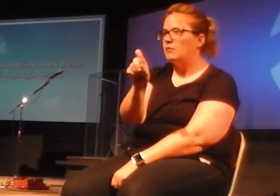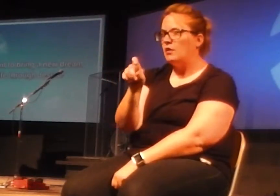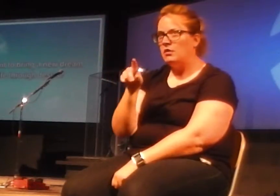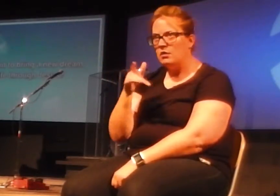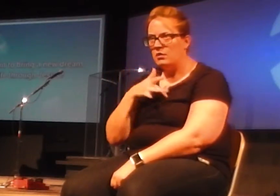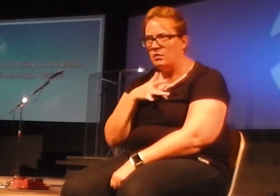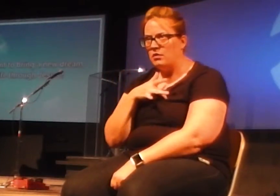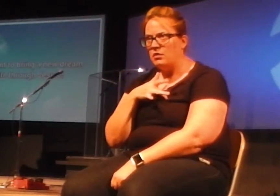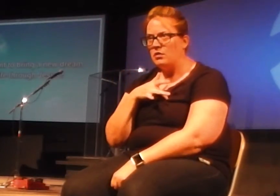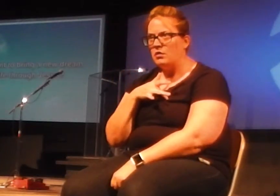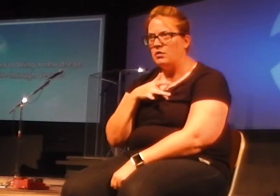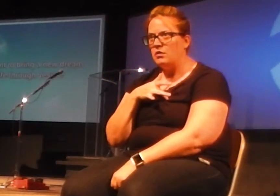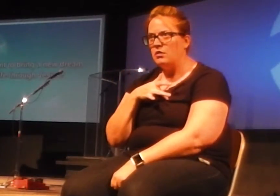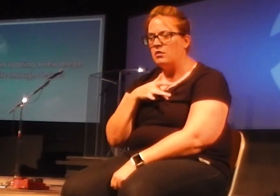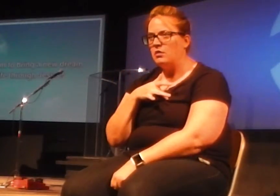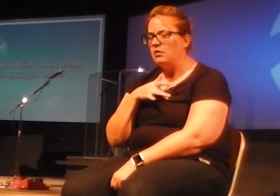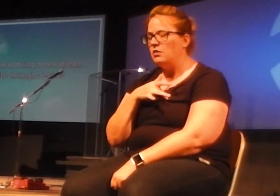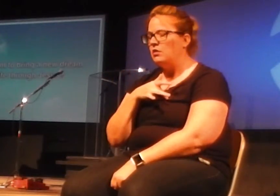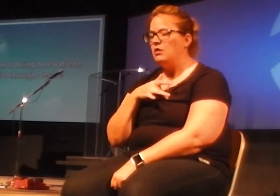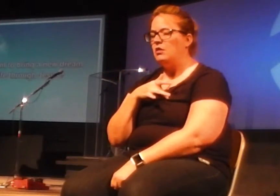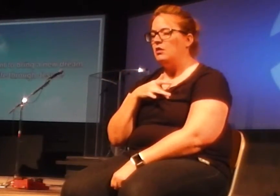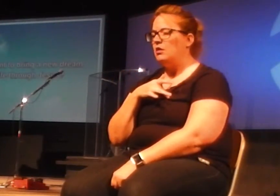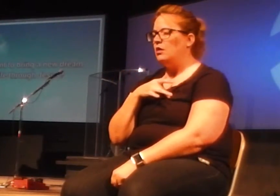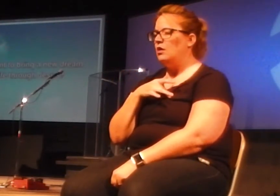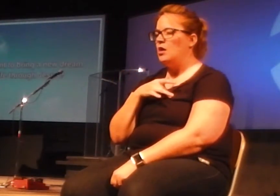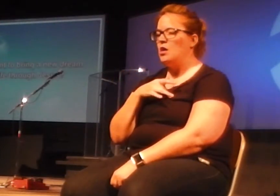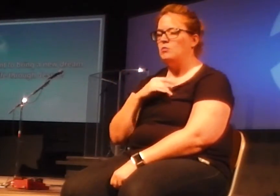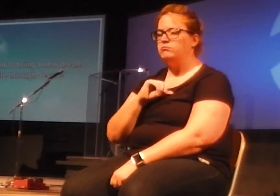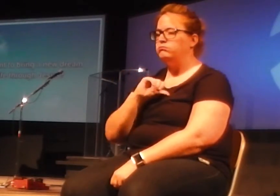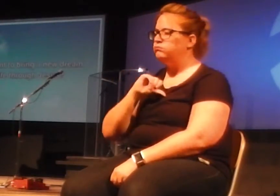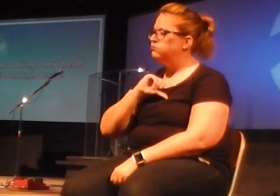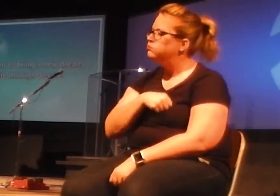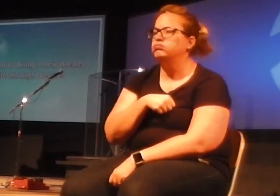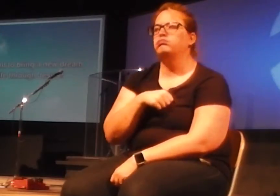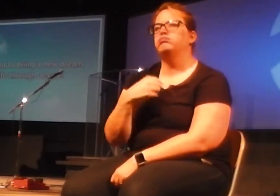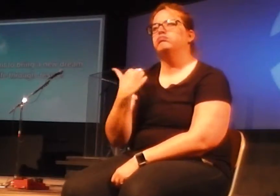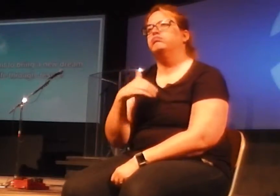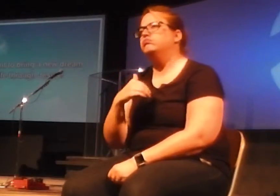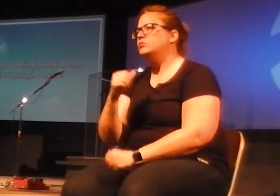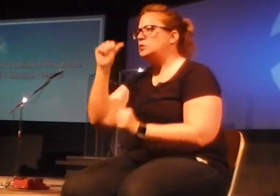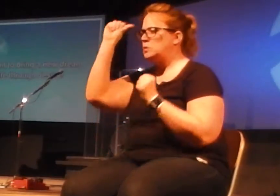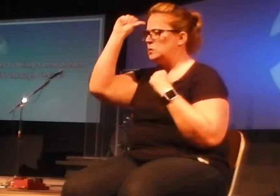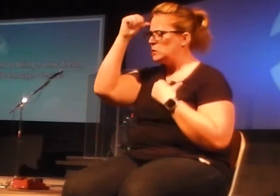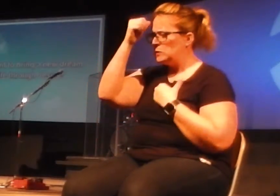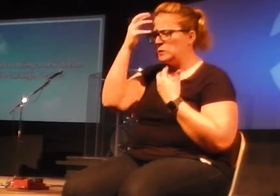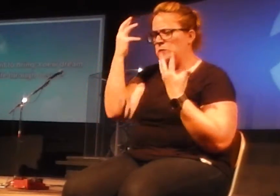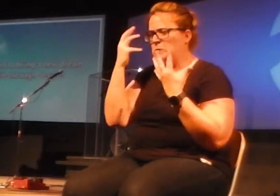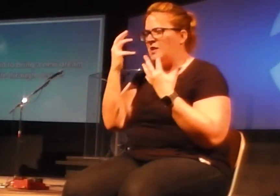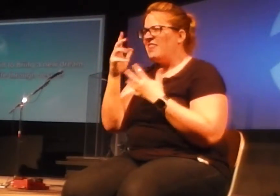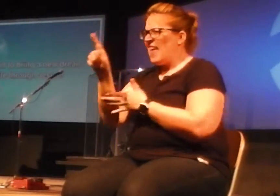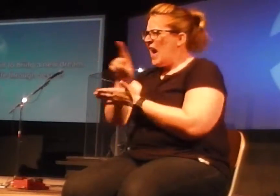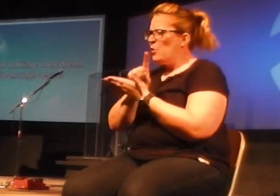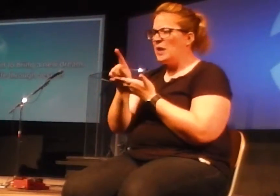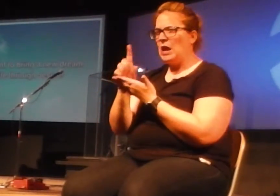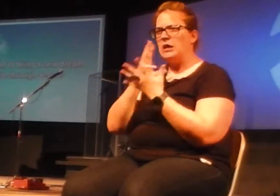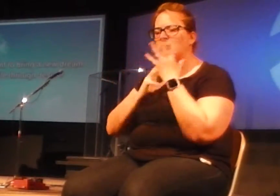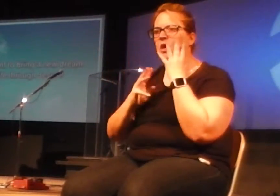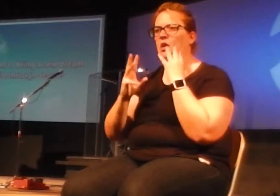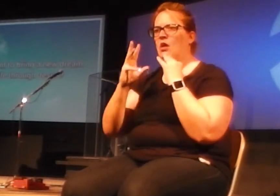And I remember that impacted me. That whole week, moments like that, changed me.